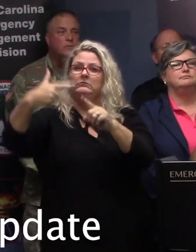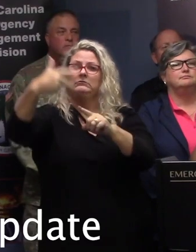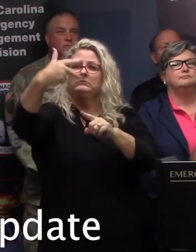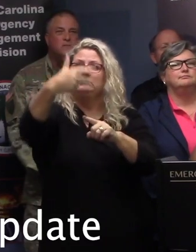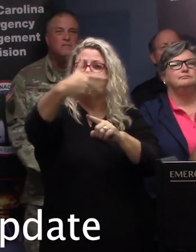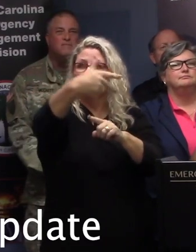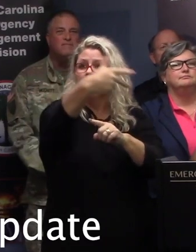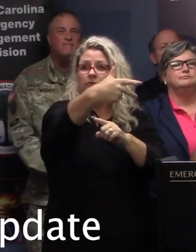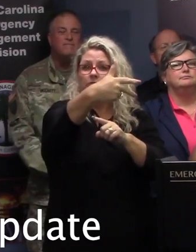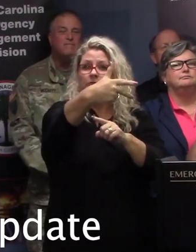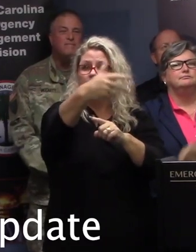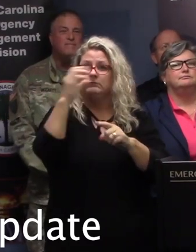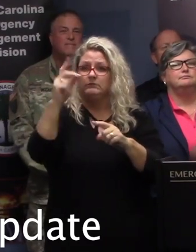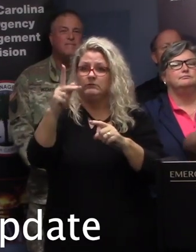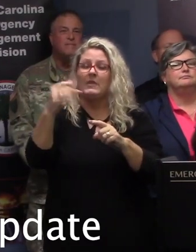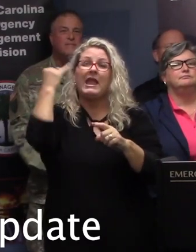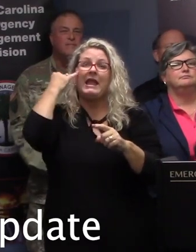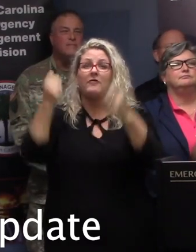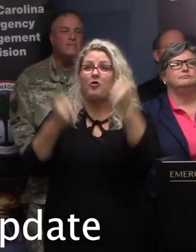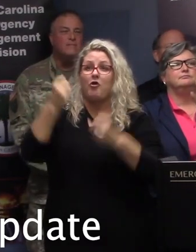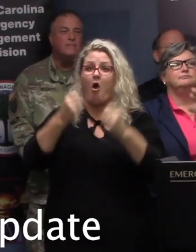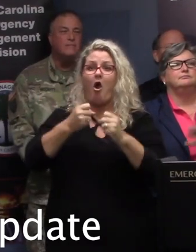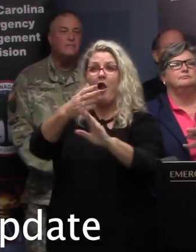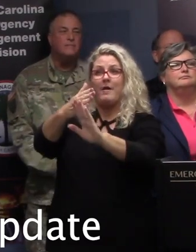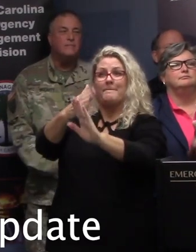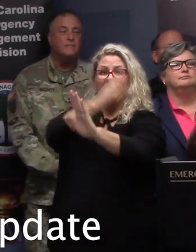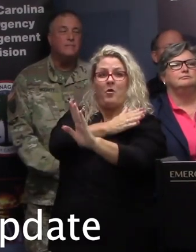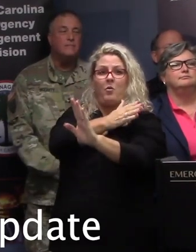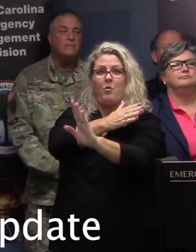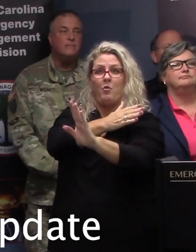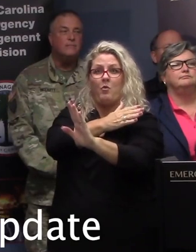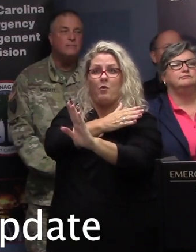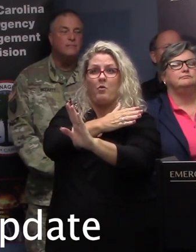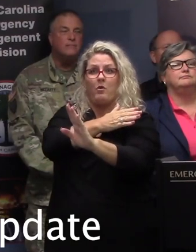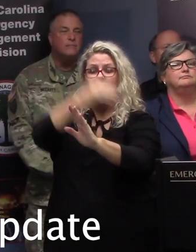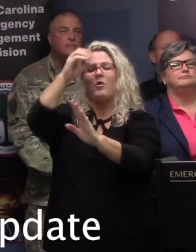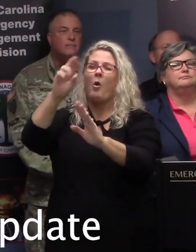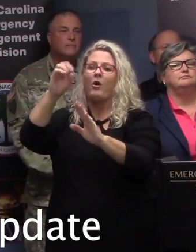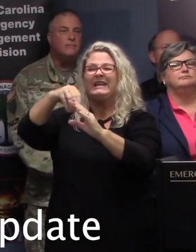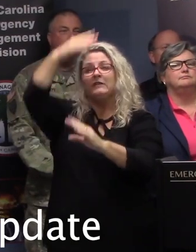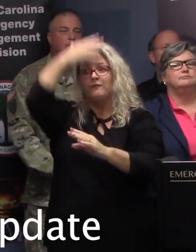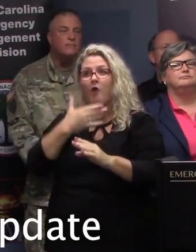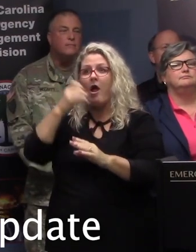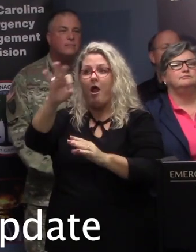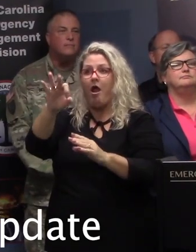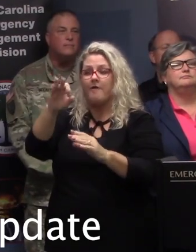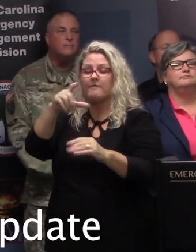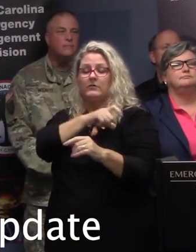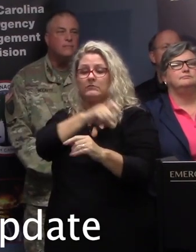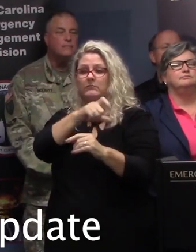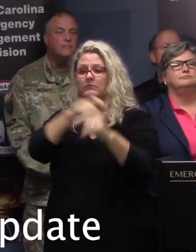free ride to Charleston. However, if the vehicles are behind the trooper vehicle, those